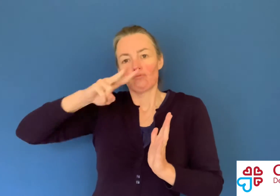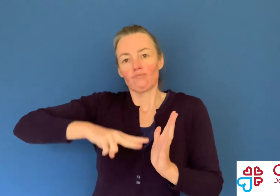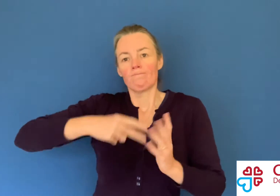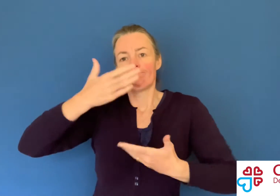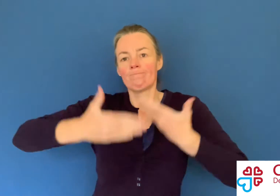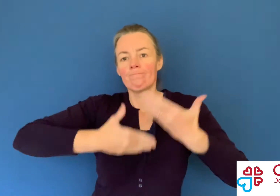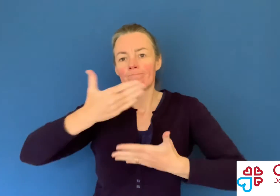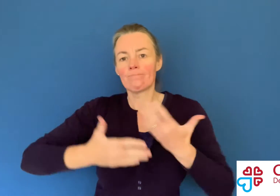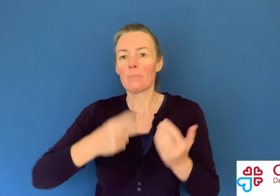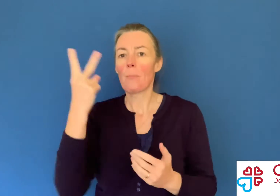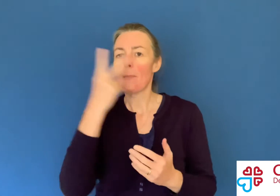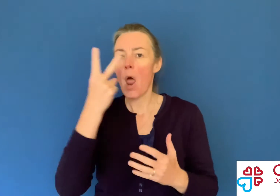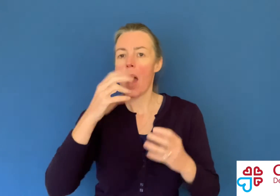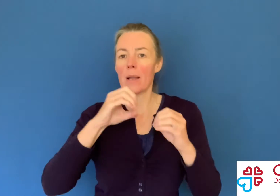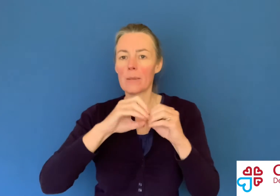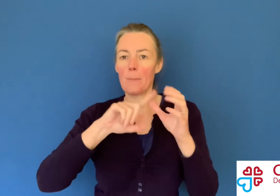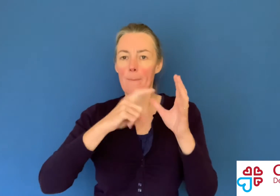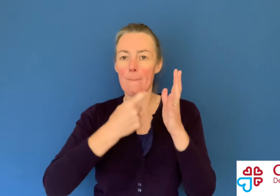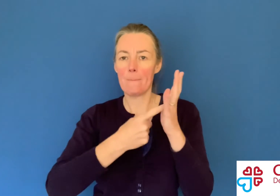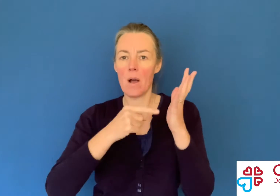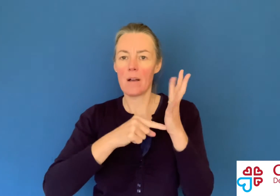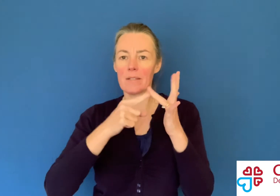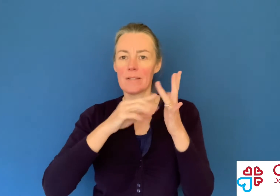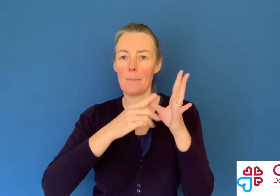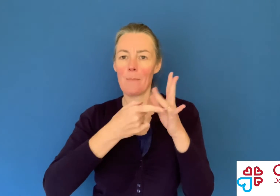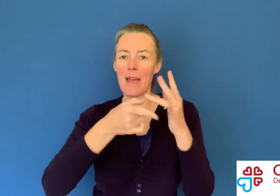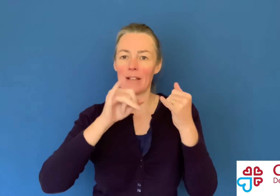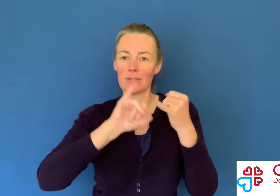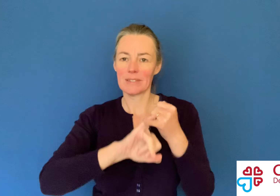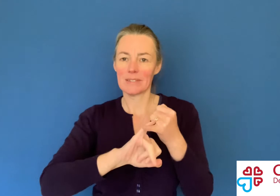to start today by looking at the reading about Blind Bartimaeus.